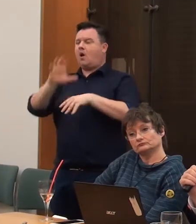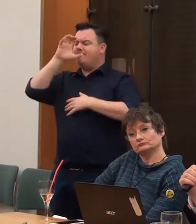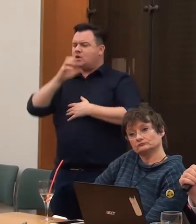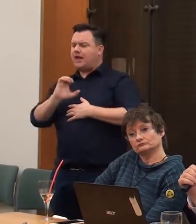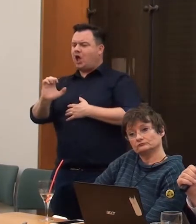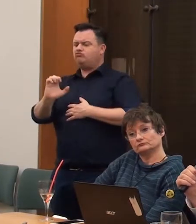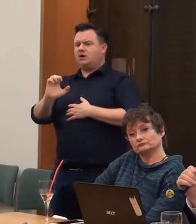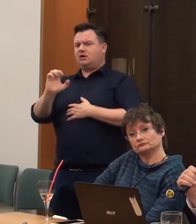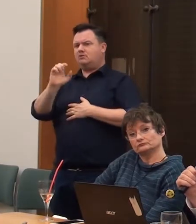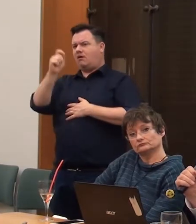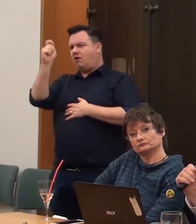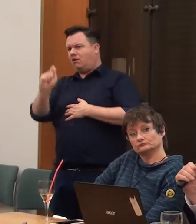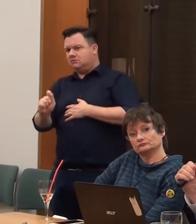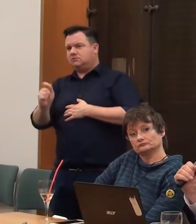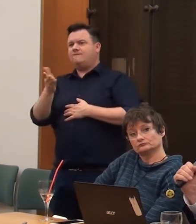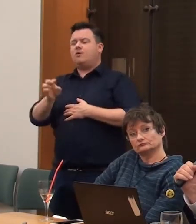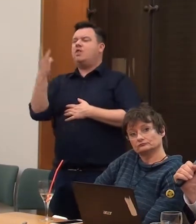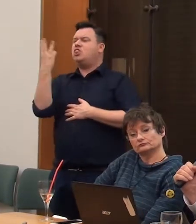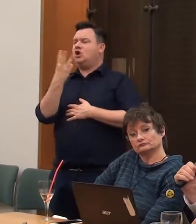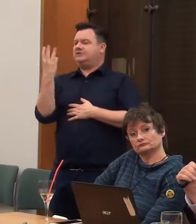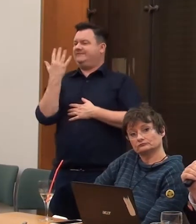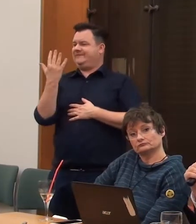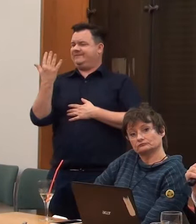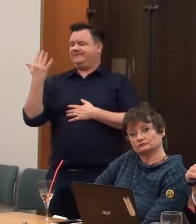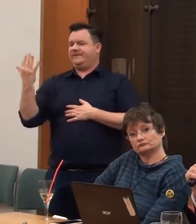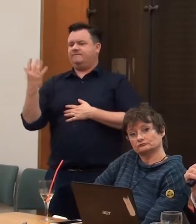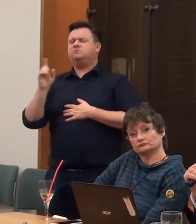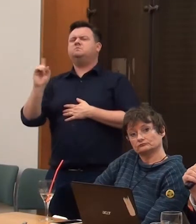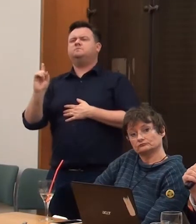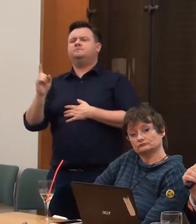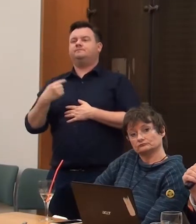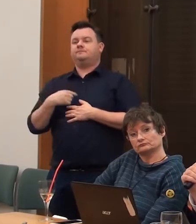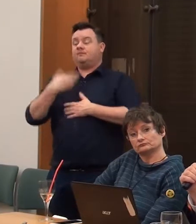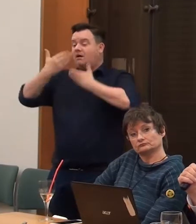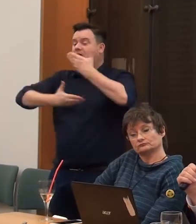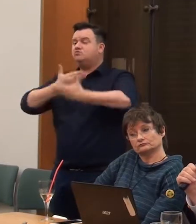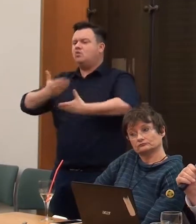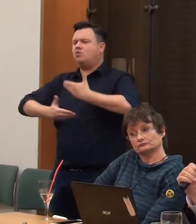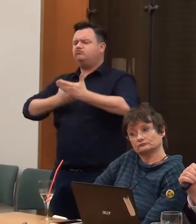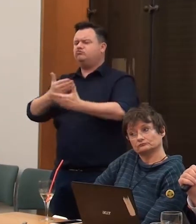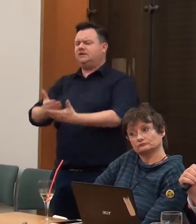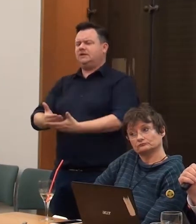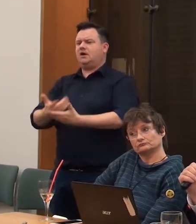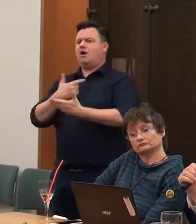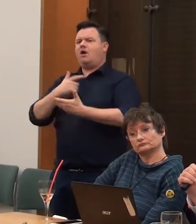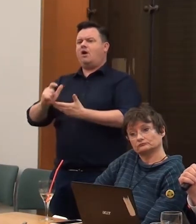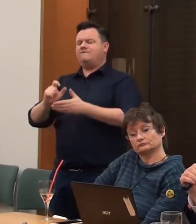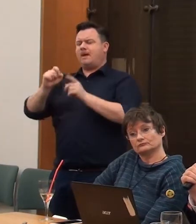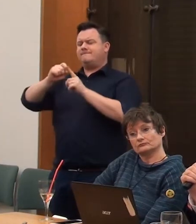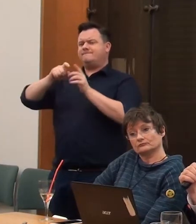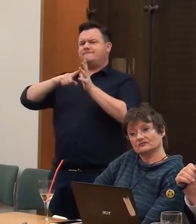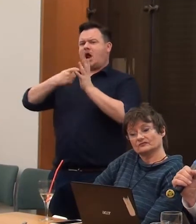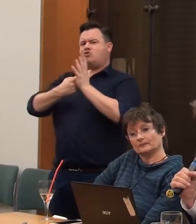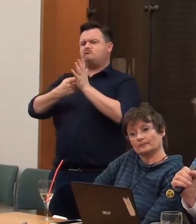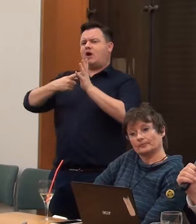illustration from 1355 of the parable of the paraplegic, take up their